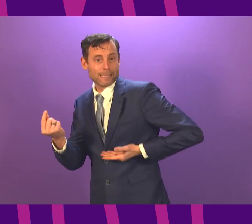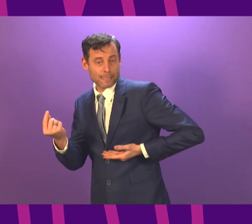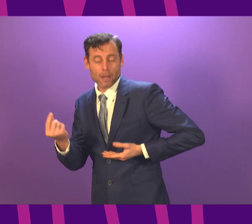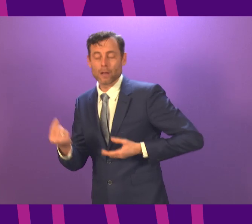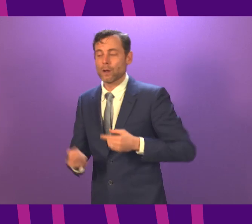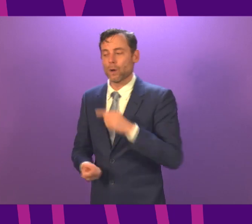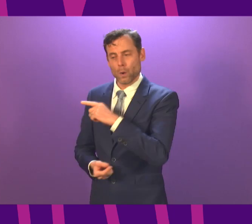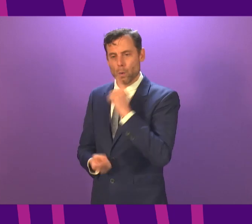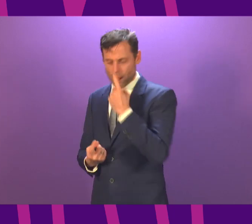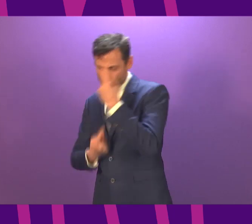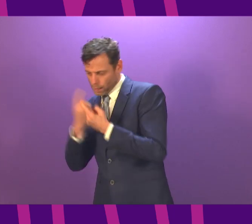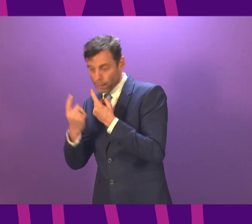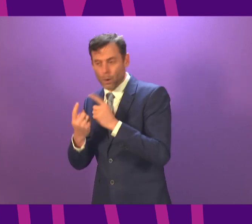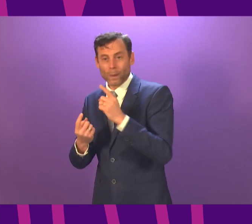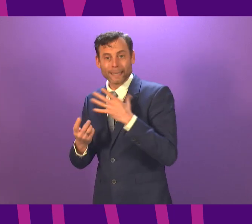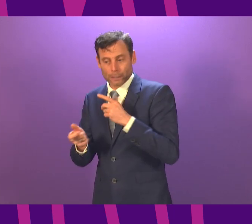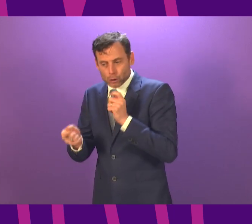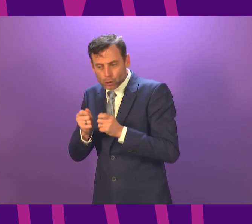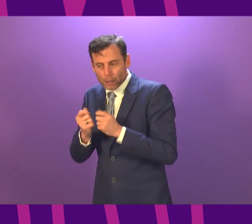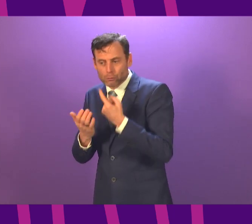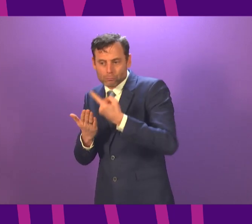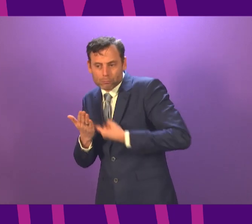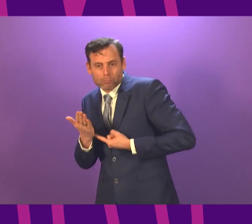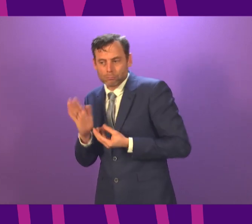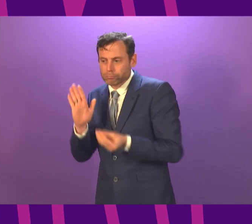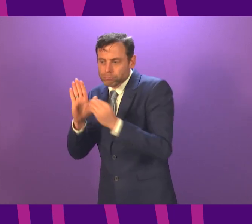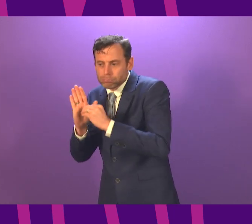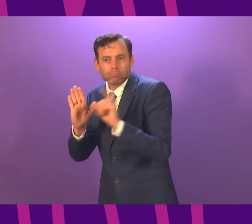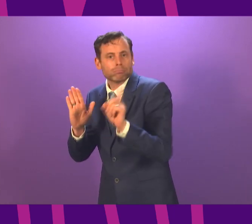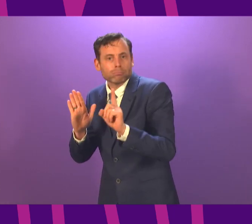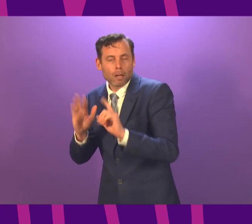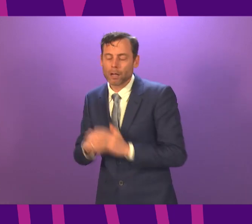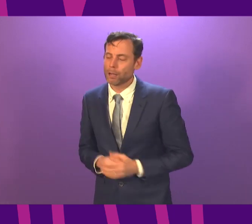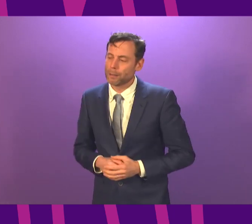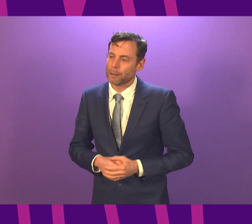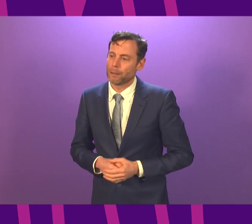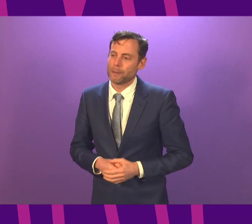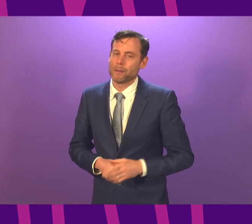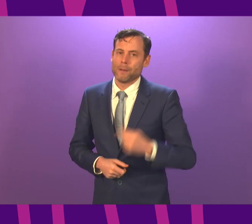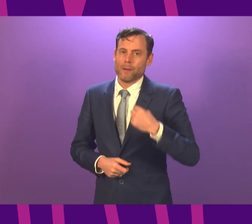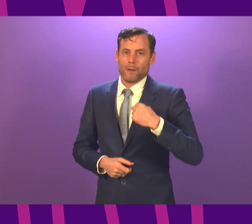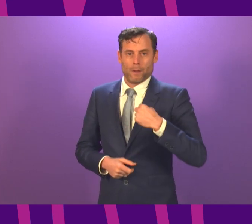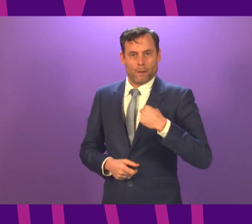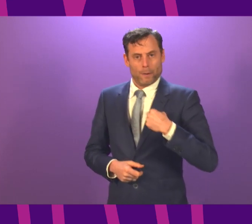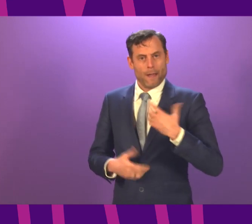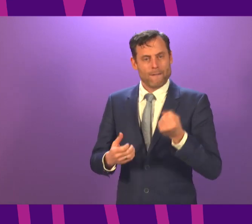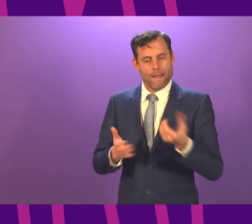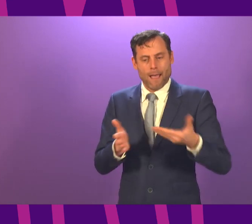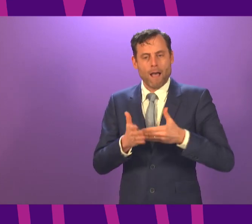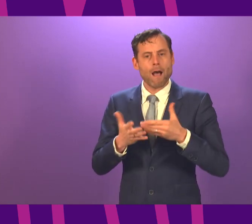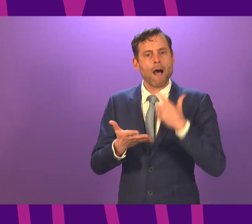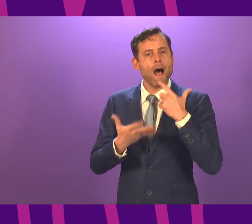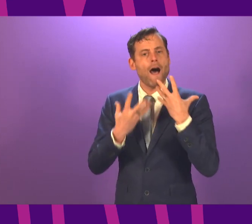action is required. We are also providing today new guidance to people who are in the shielding category.